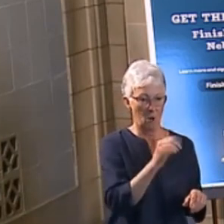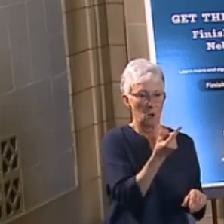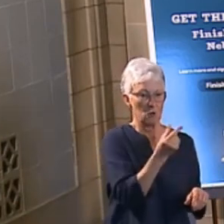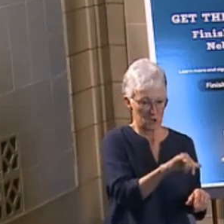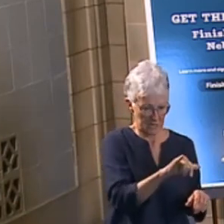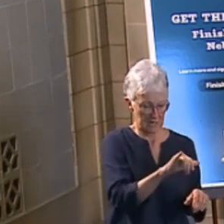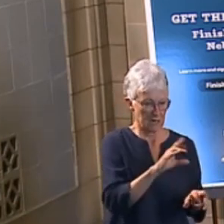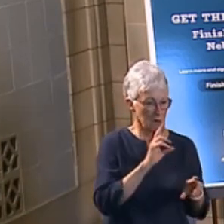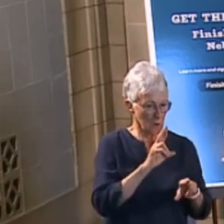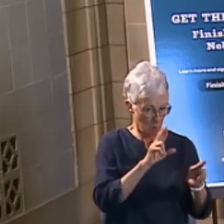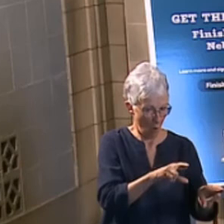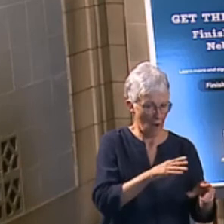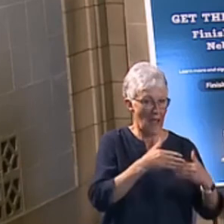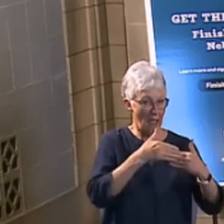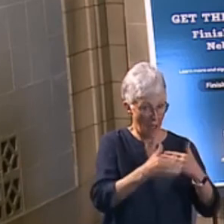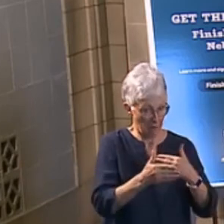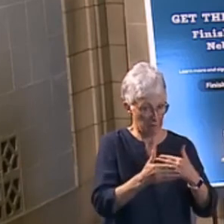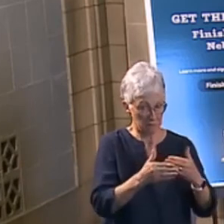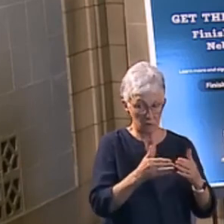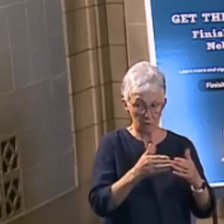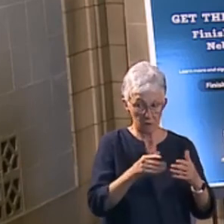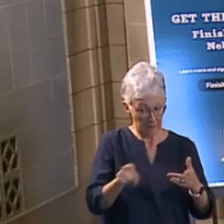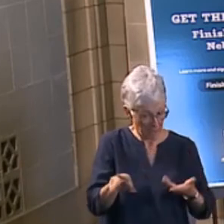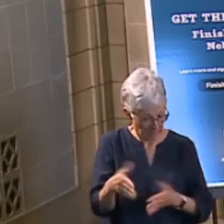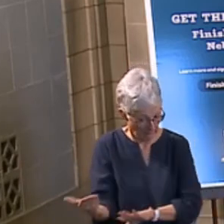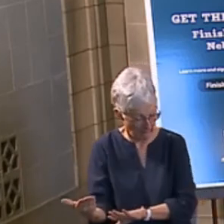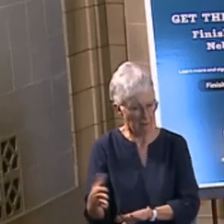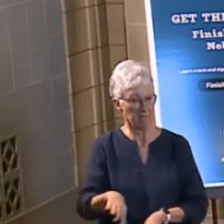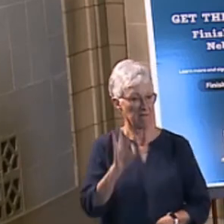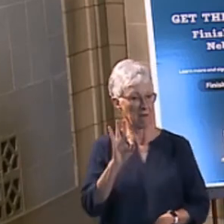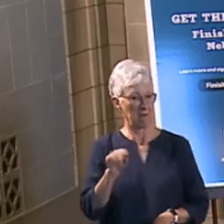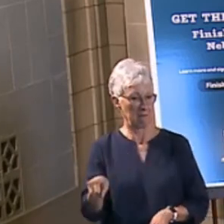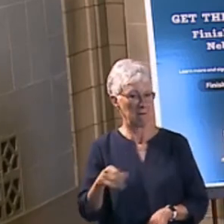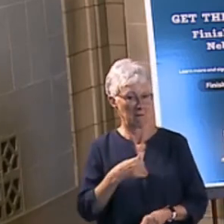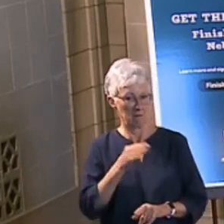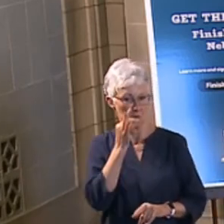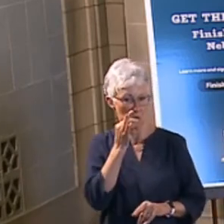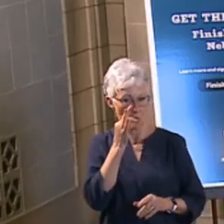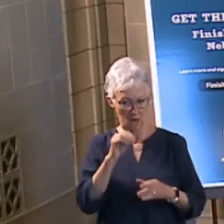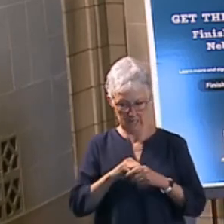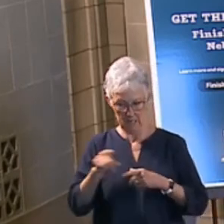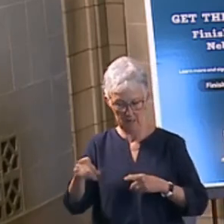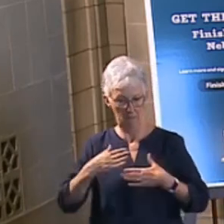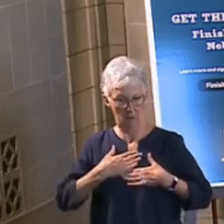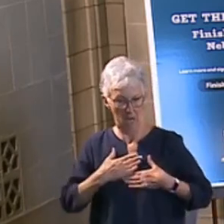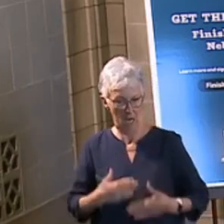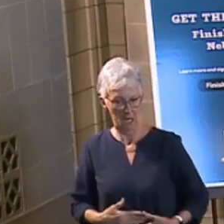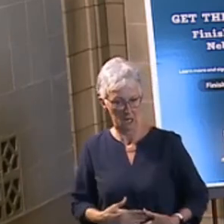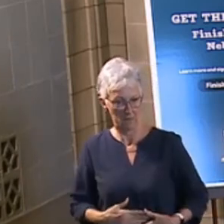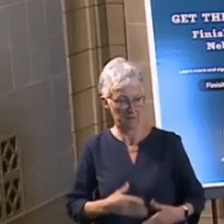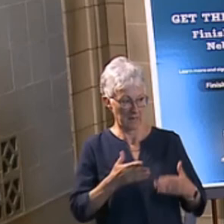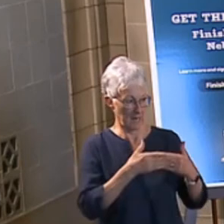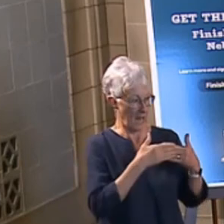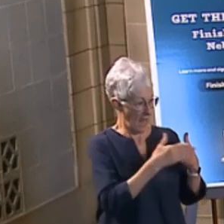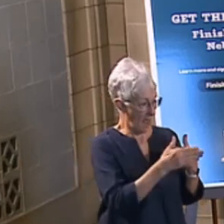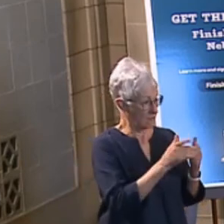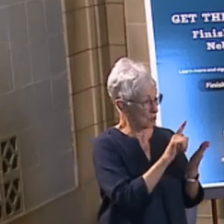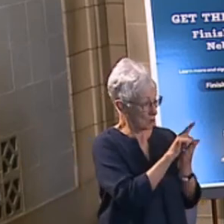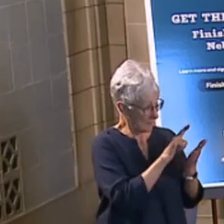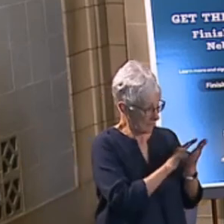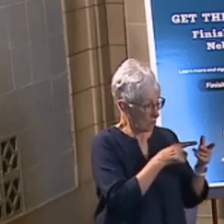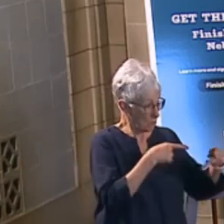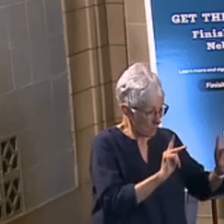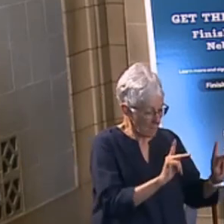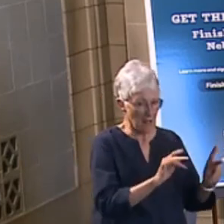they had marijuana in their system. After legalization that jumped to 200.